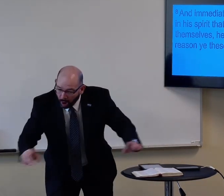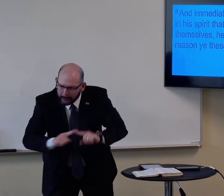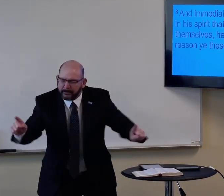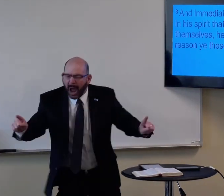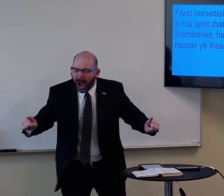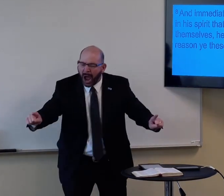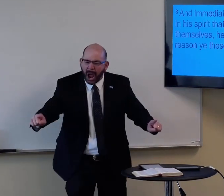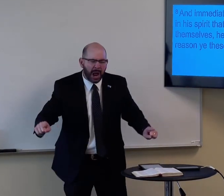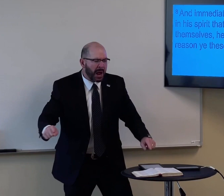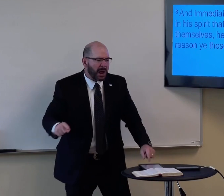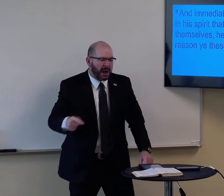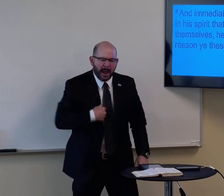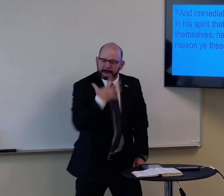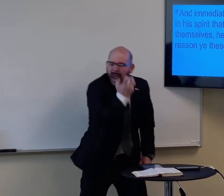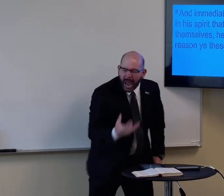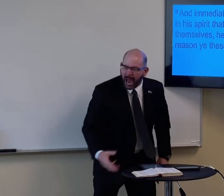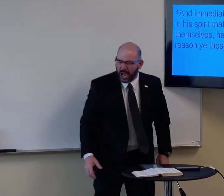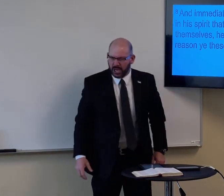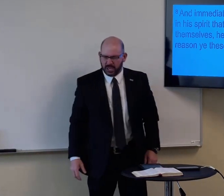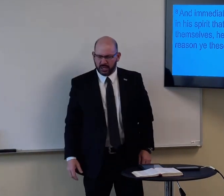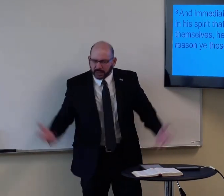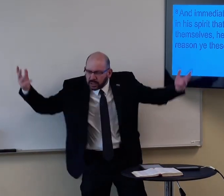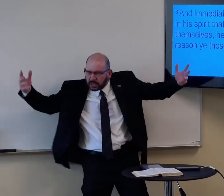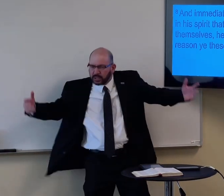I know I should be calm, but I'm mad.